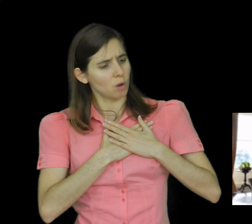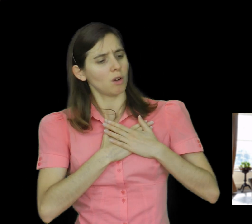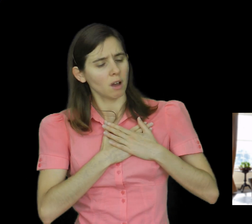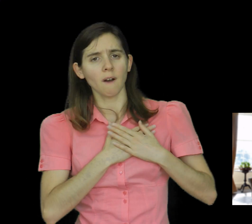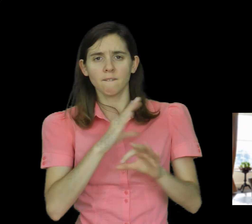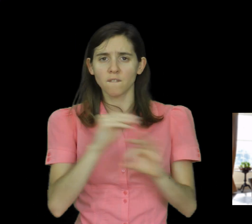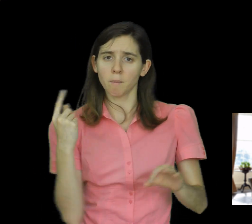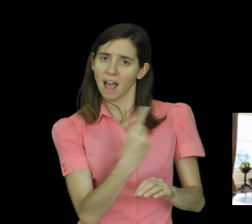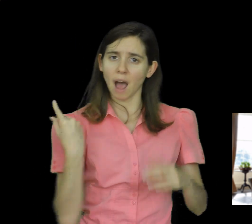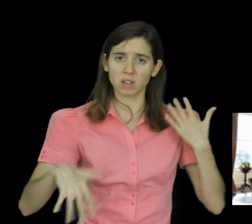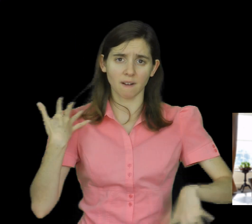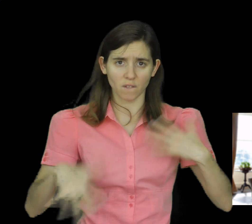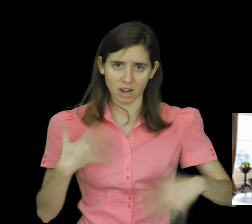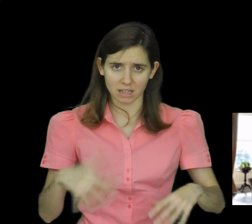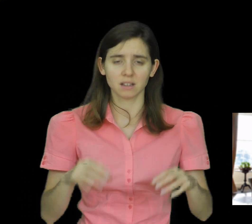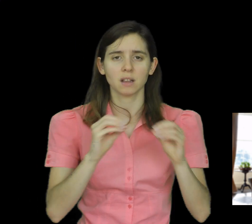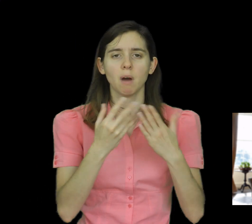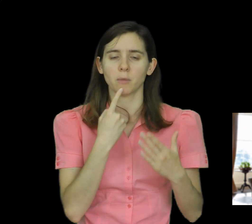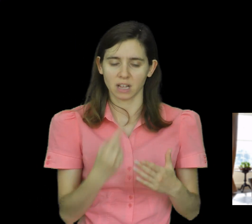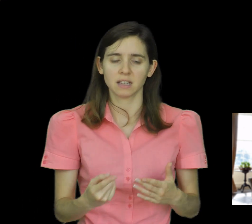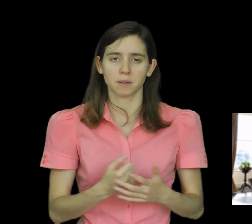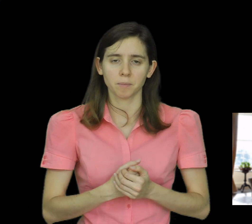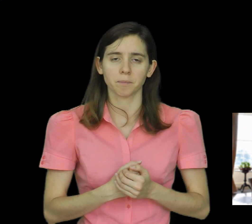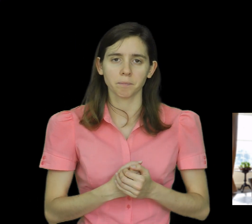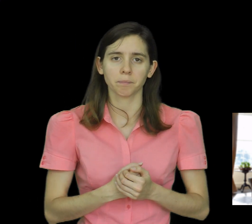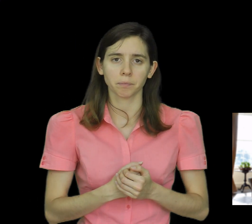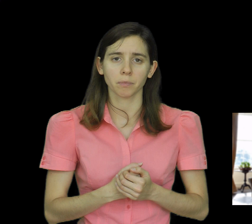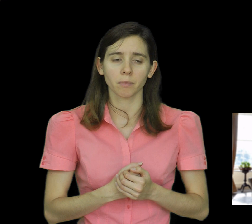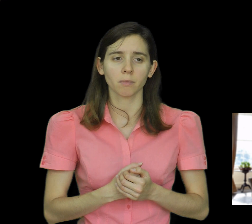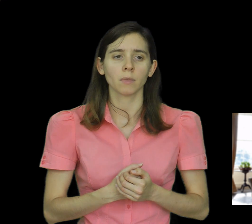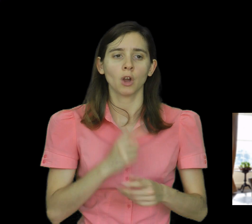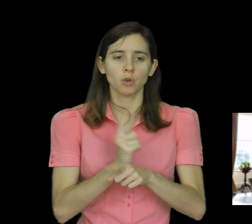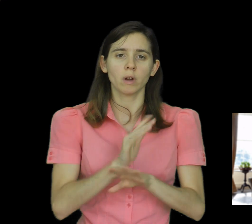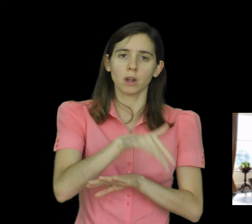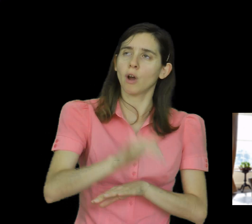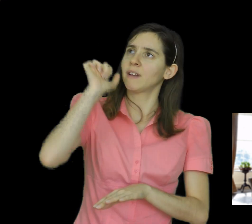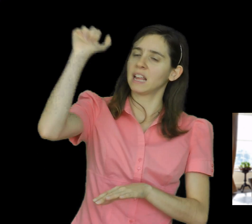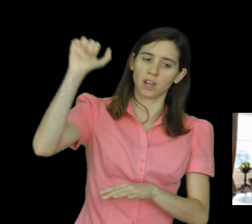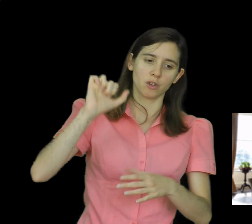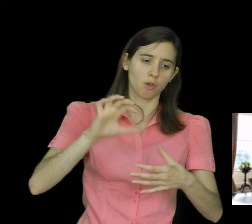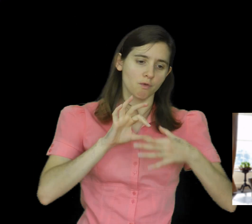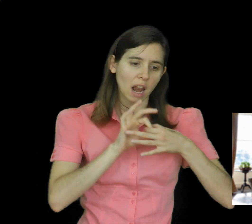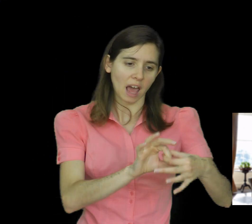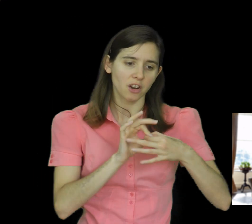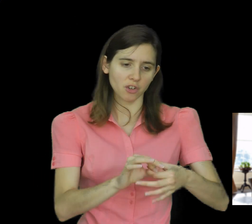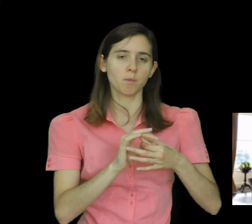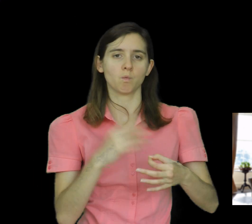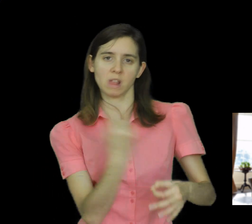infirmities. Hebrews chapter 4 and verse 15. Speaking of God's relation to human pain, the prophet Isaiah said,